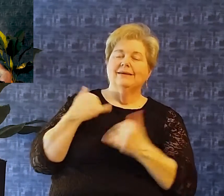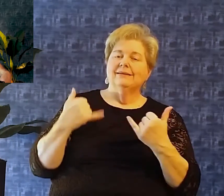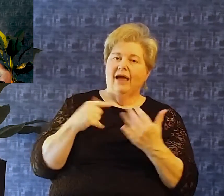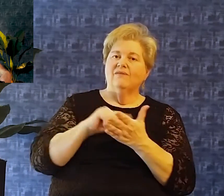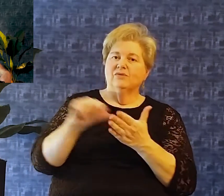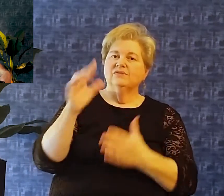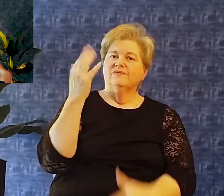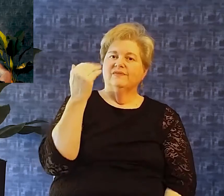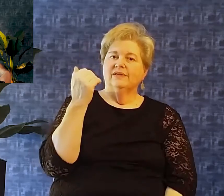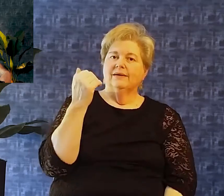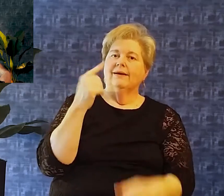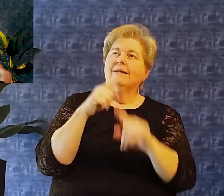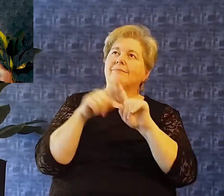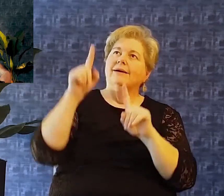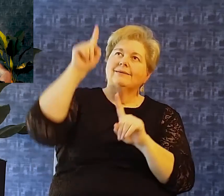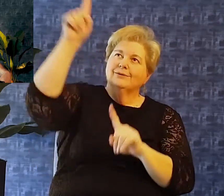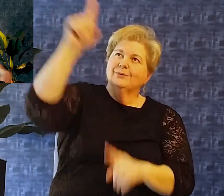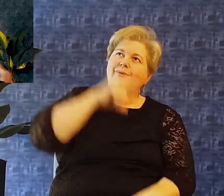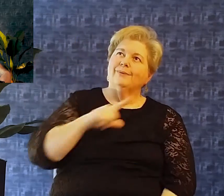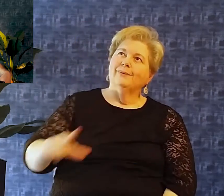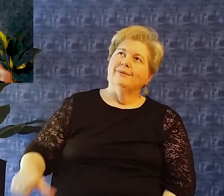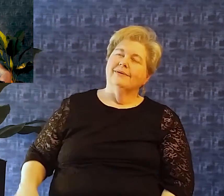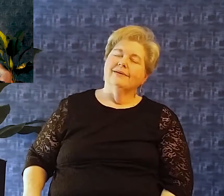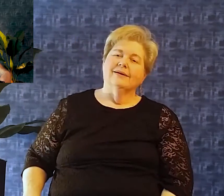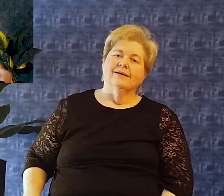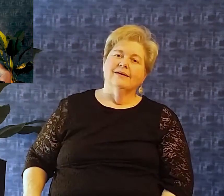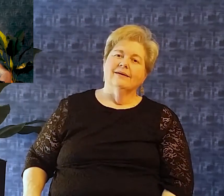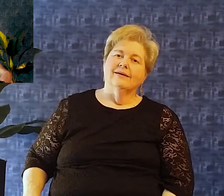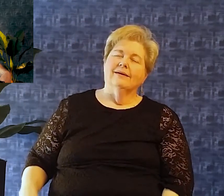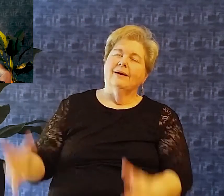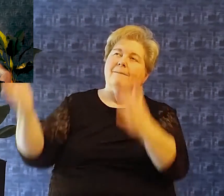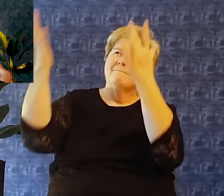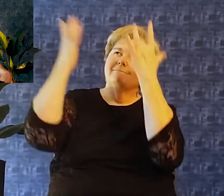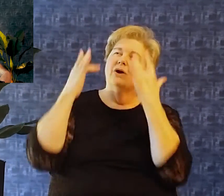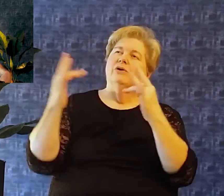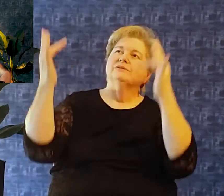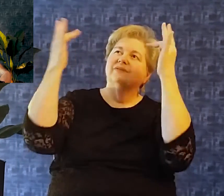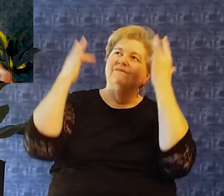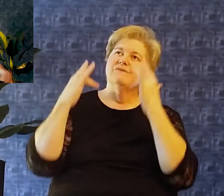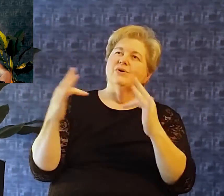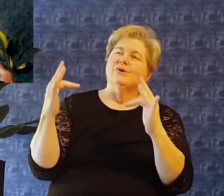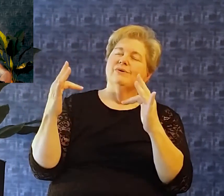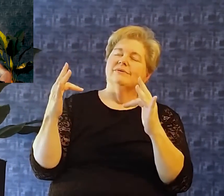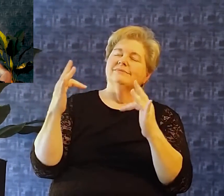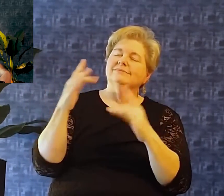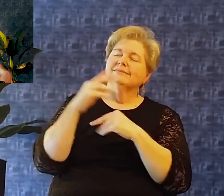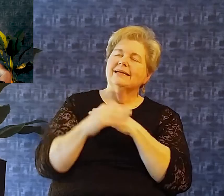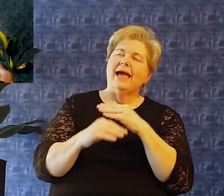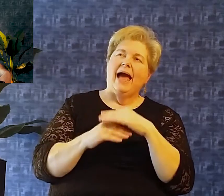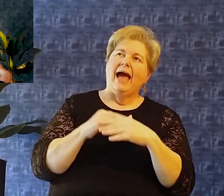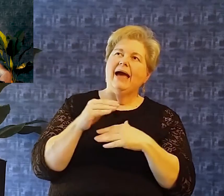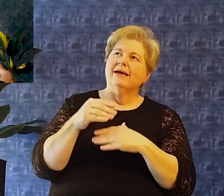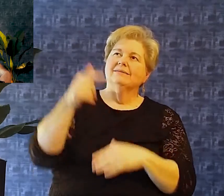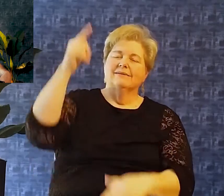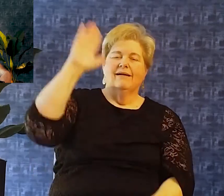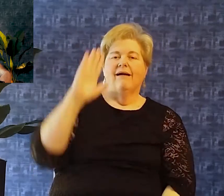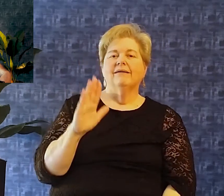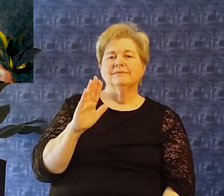attacked Notice verse now now verse 15 But you oh lord Are a merciful And gracious